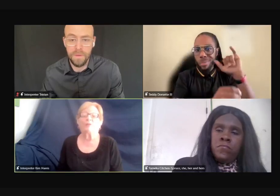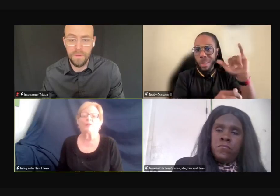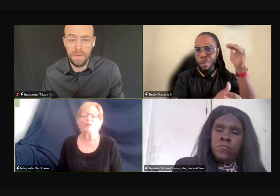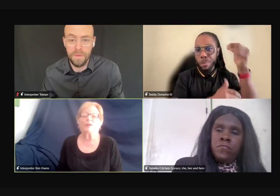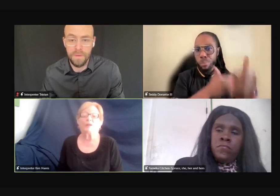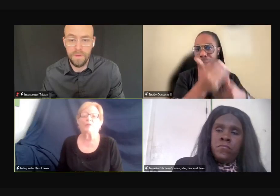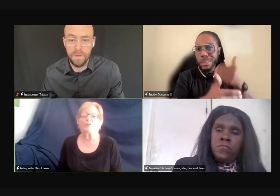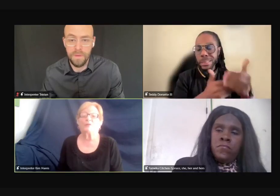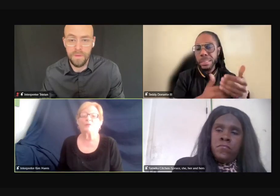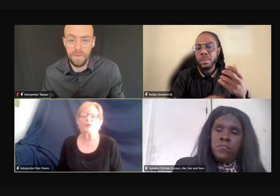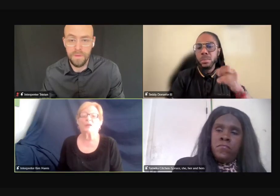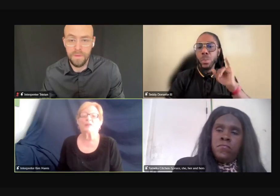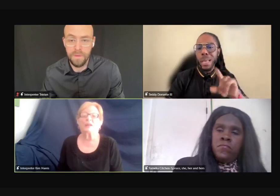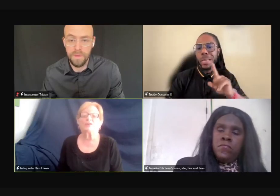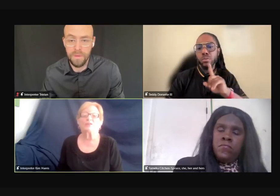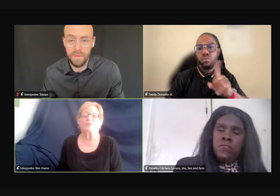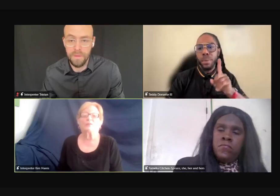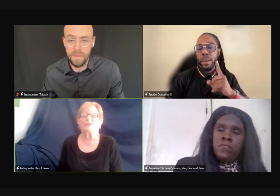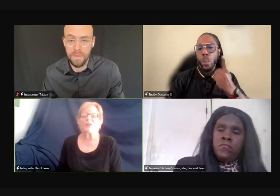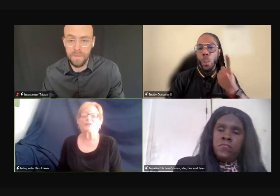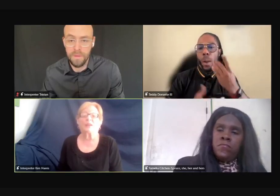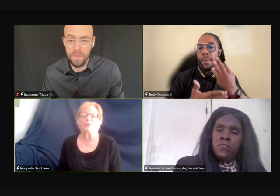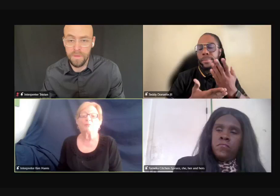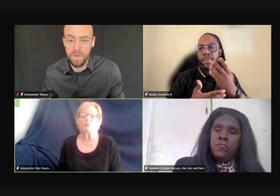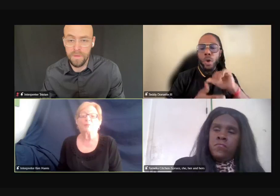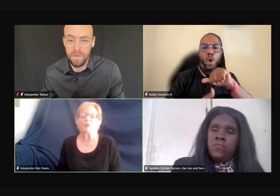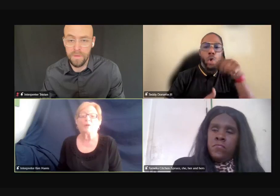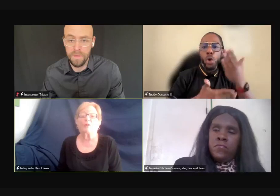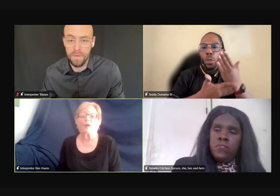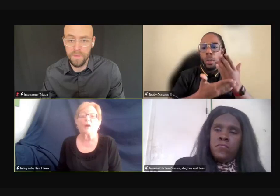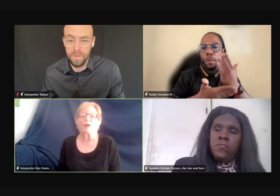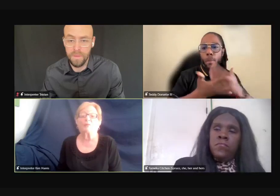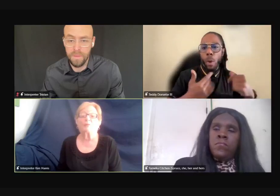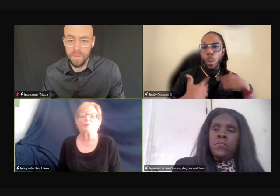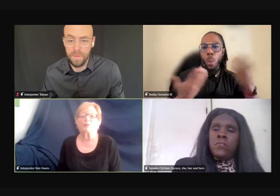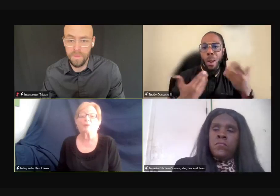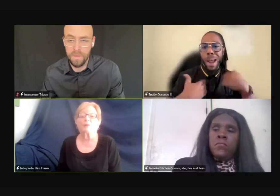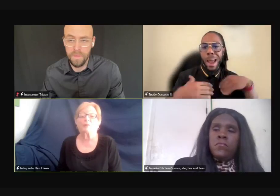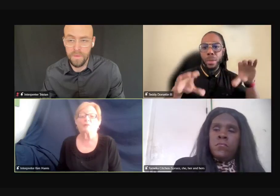with, you know, different organizations. And we just have to keep, you know,